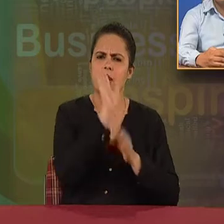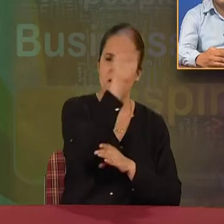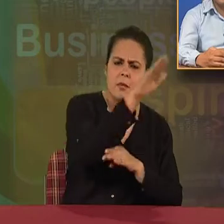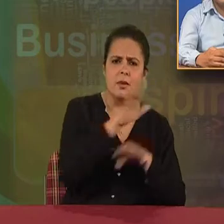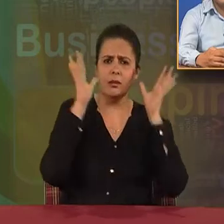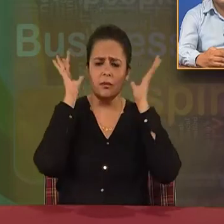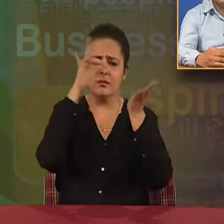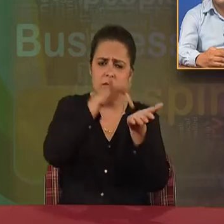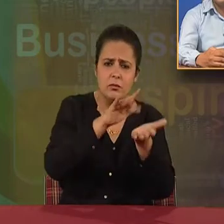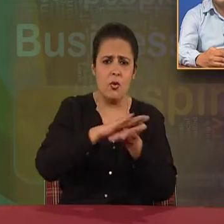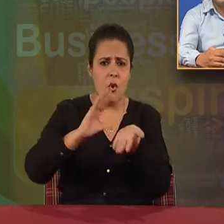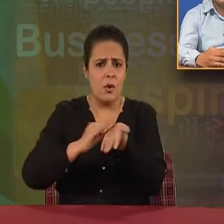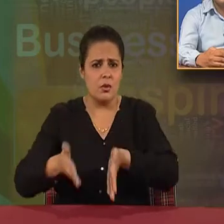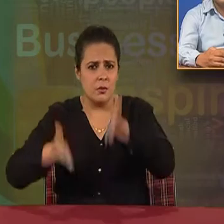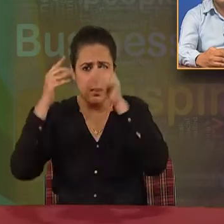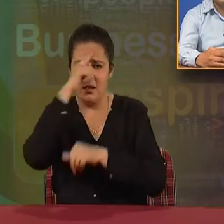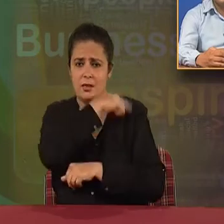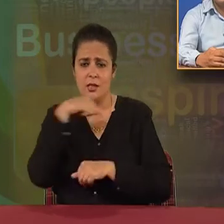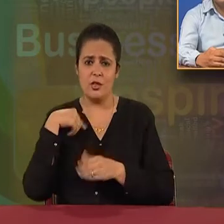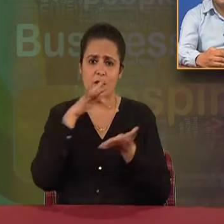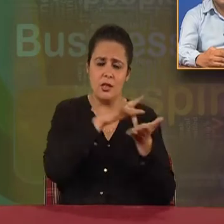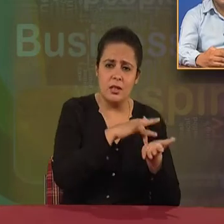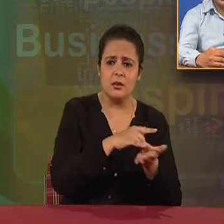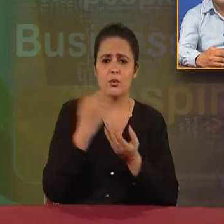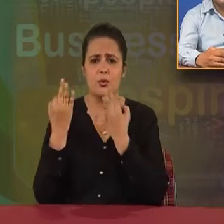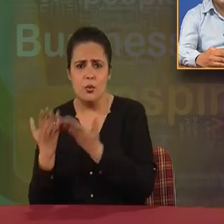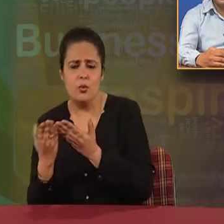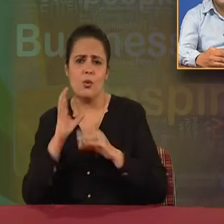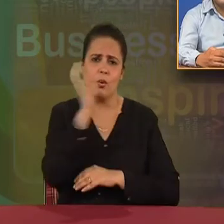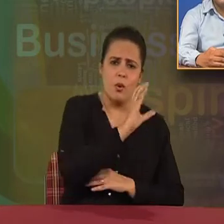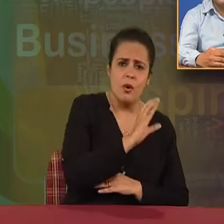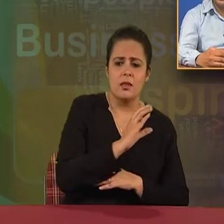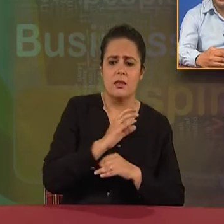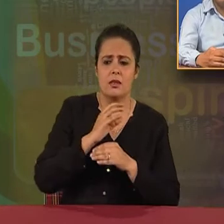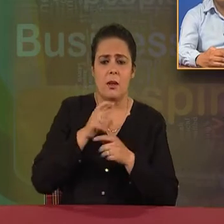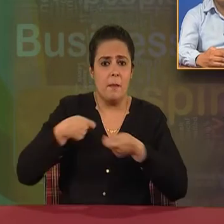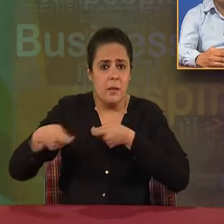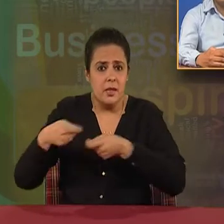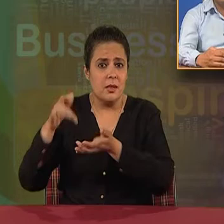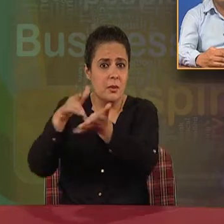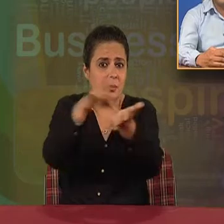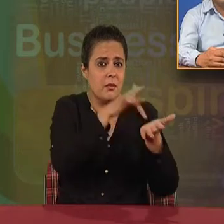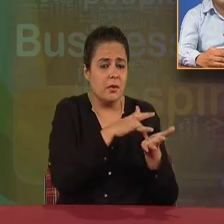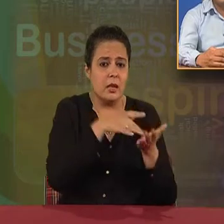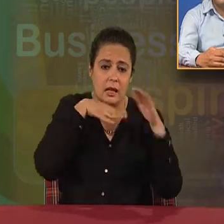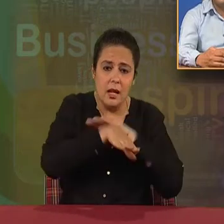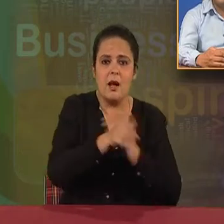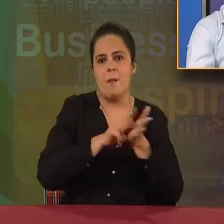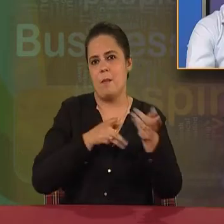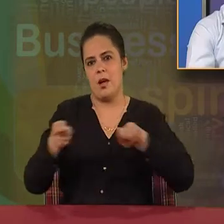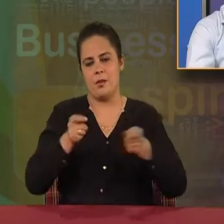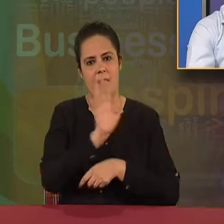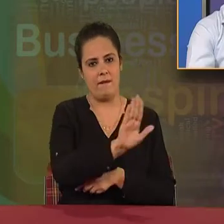mosques, hospitals, churches, schools, colleges or any business organization. Everywhere you will find the management.